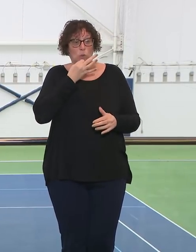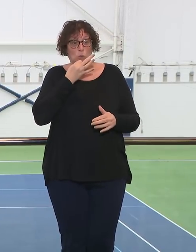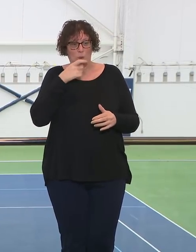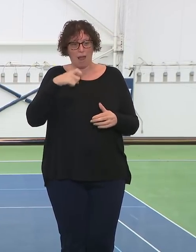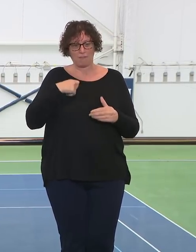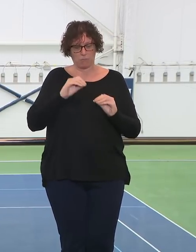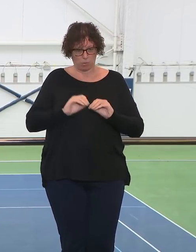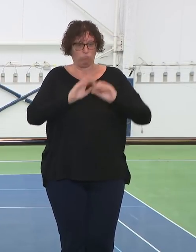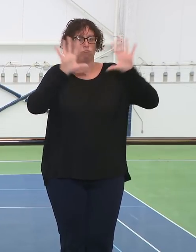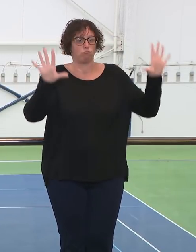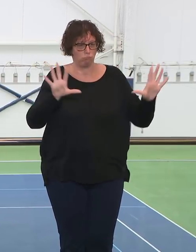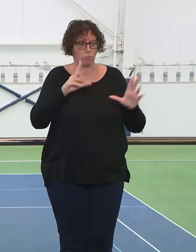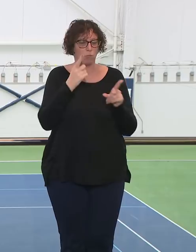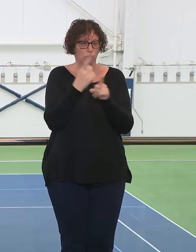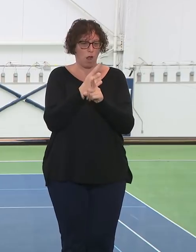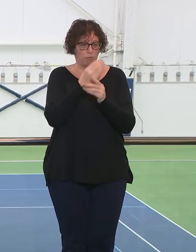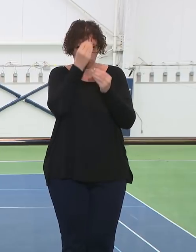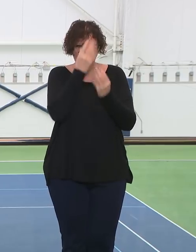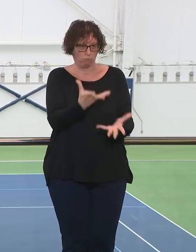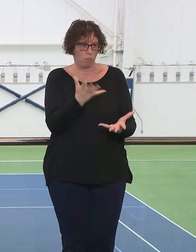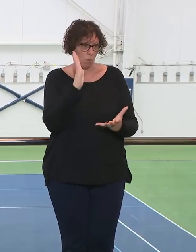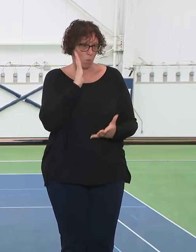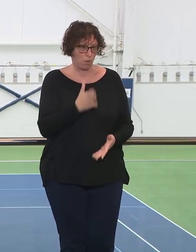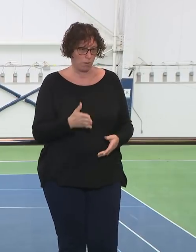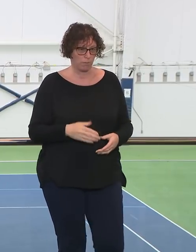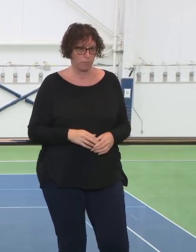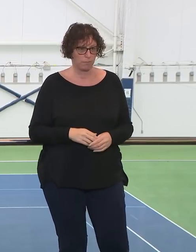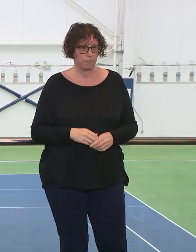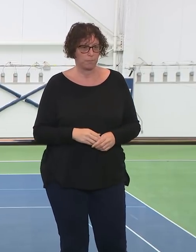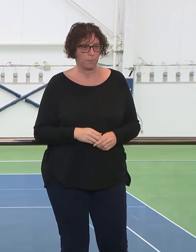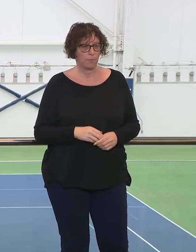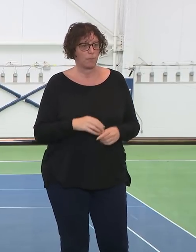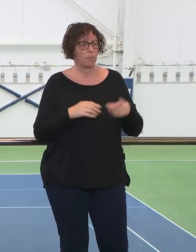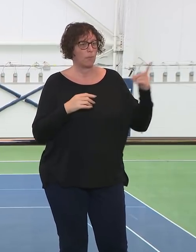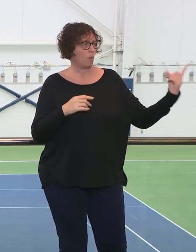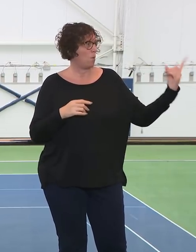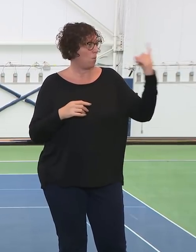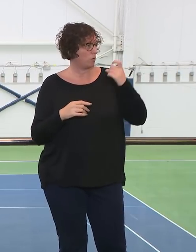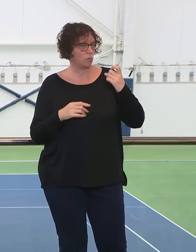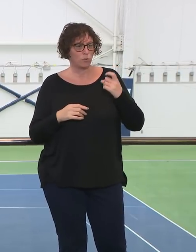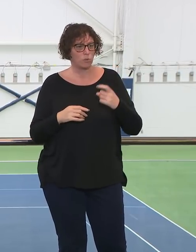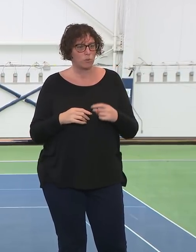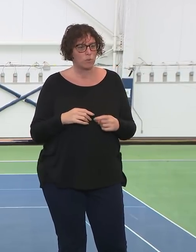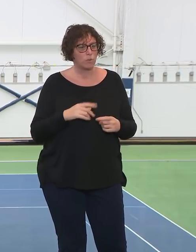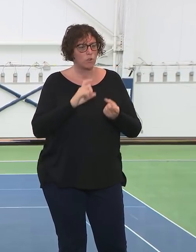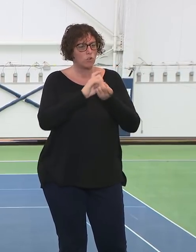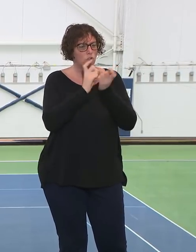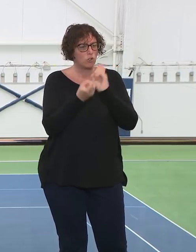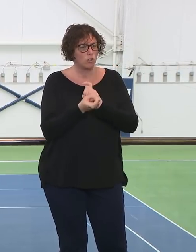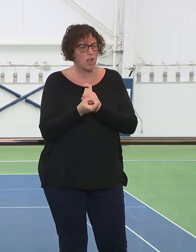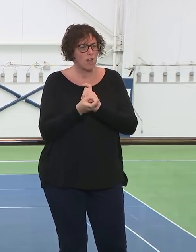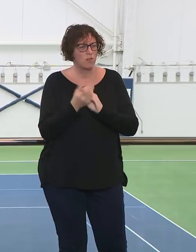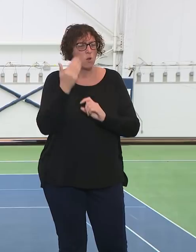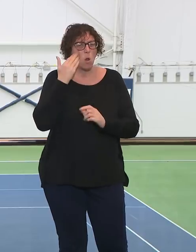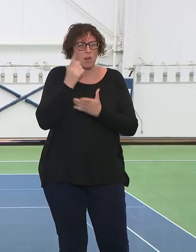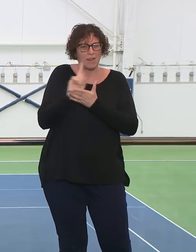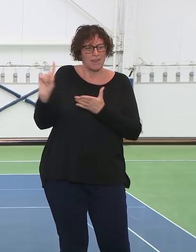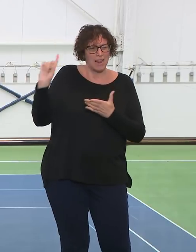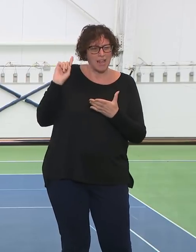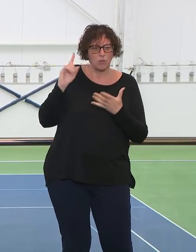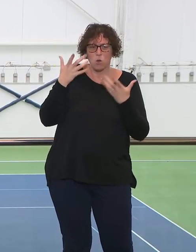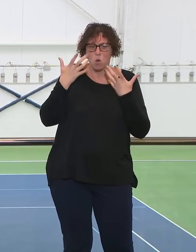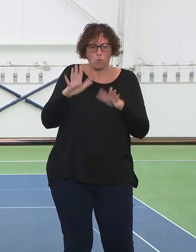we can put out consistently that we can have confidence in. Did something change for you? I know last week you were reluctant to release the data.